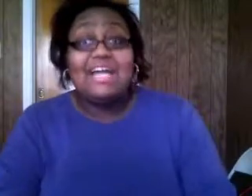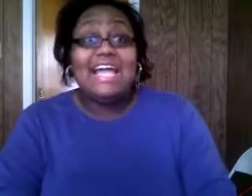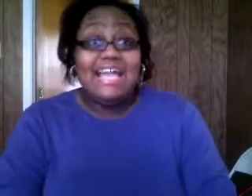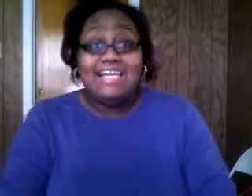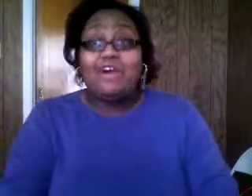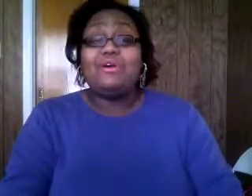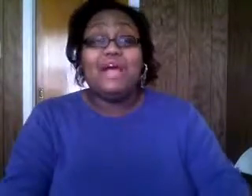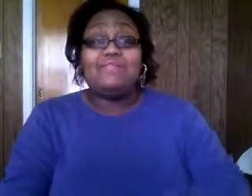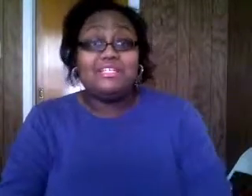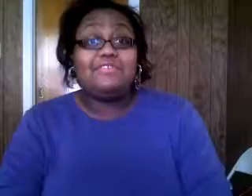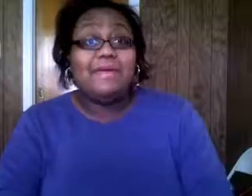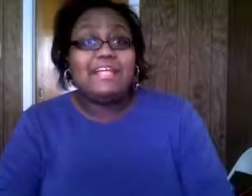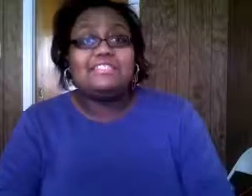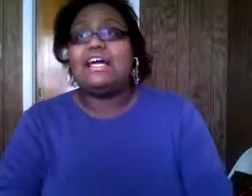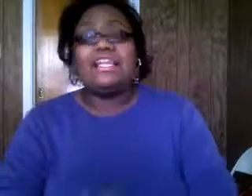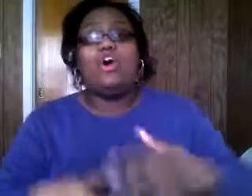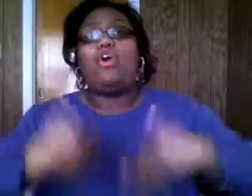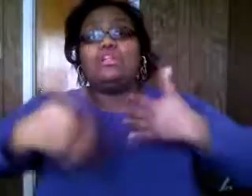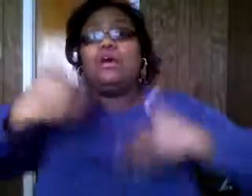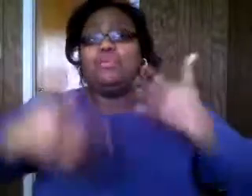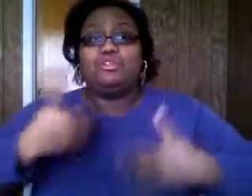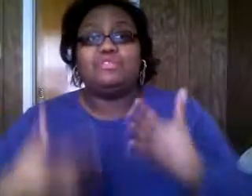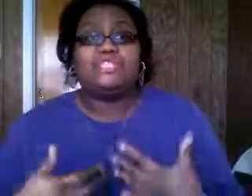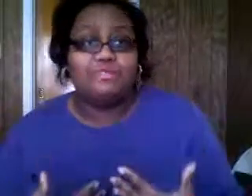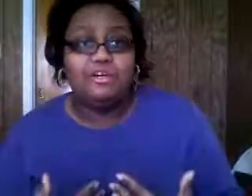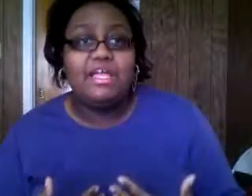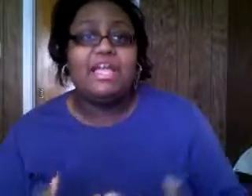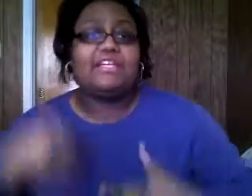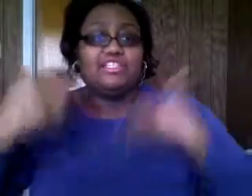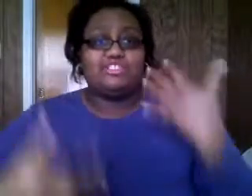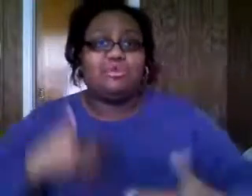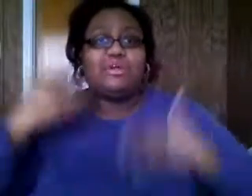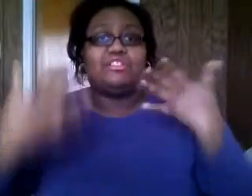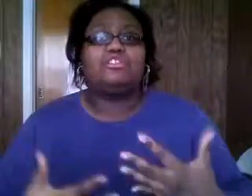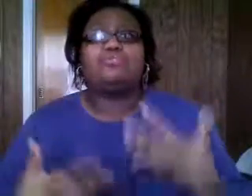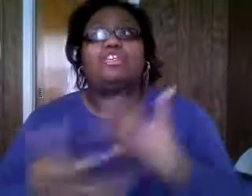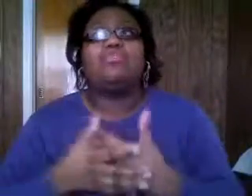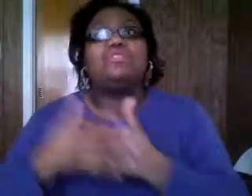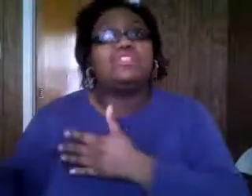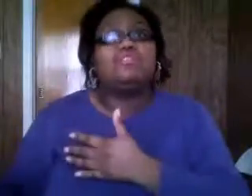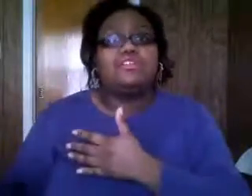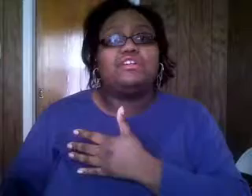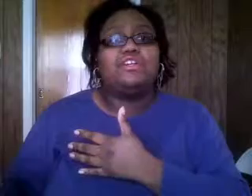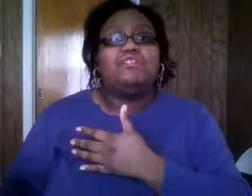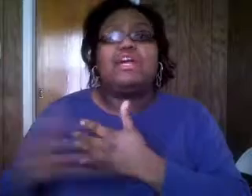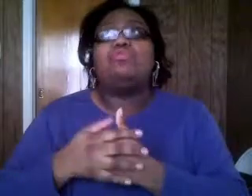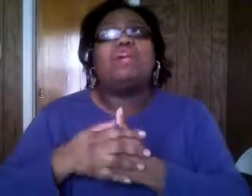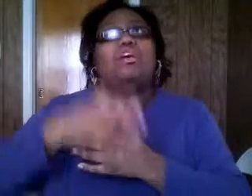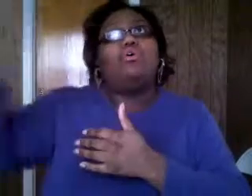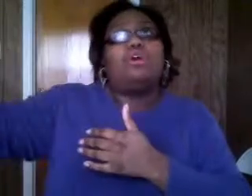hey y'all we're gonna have a dinner for the pastor like you're all about building yourself up and getting stronger as a church but then who is this serving you got you got a whole